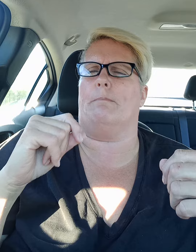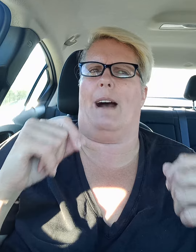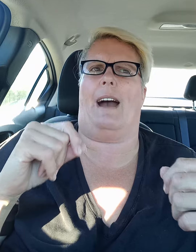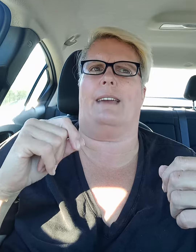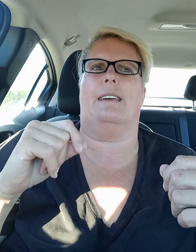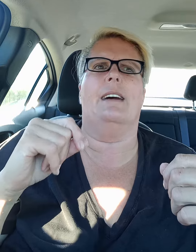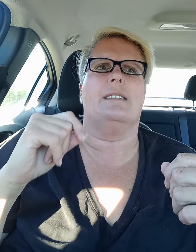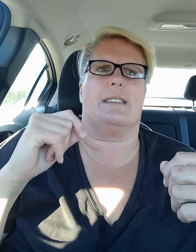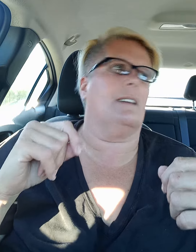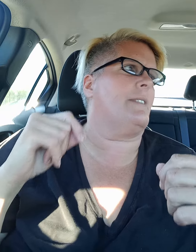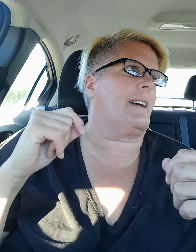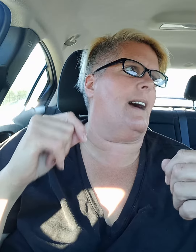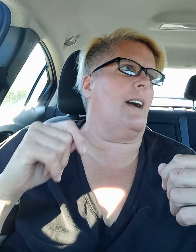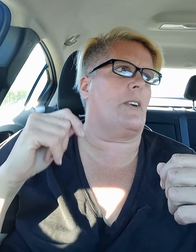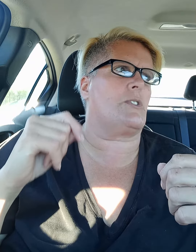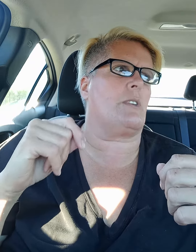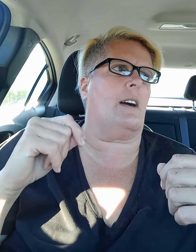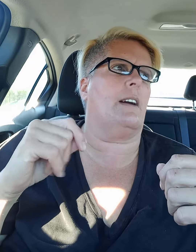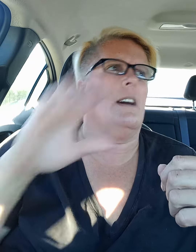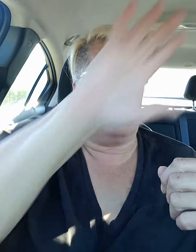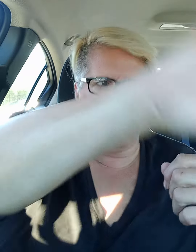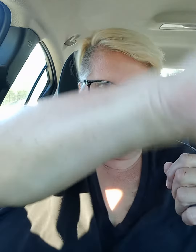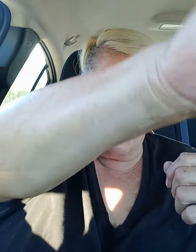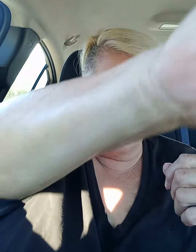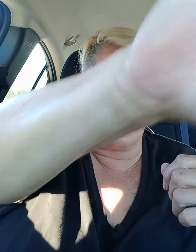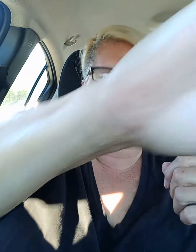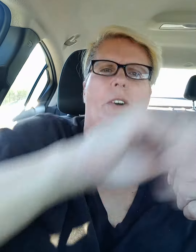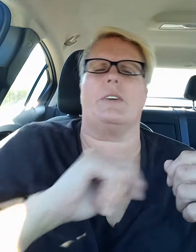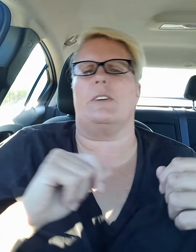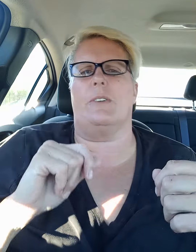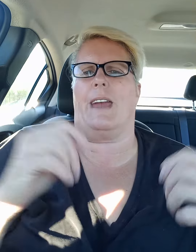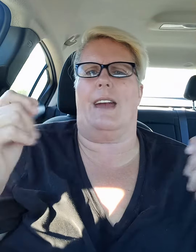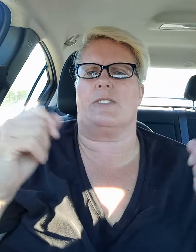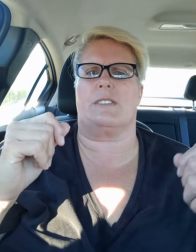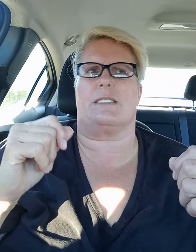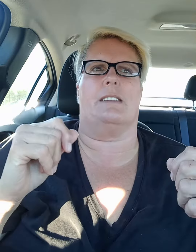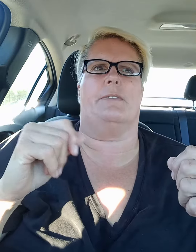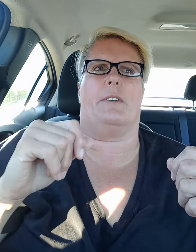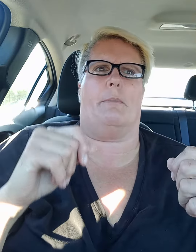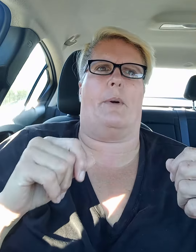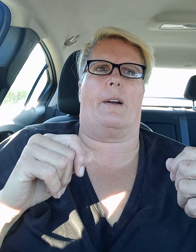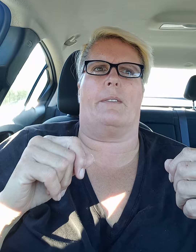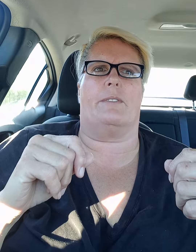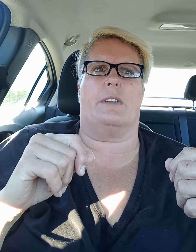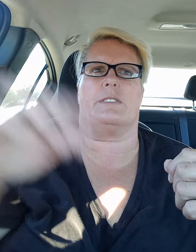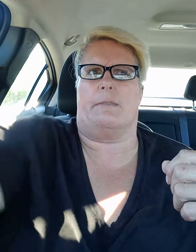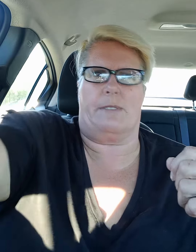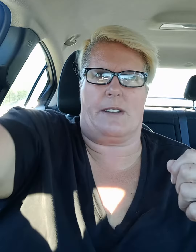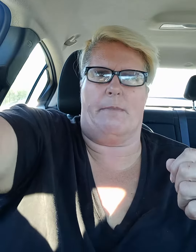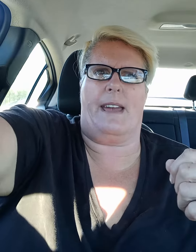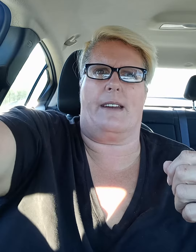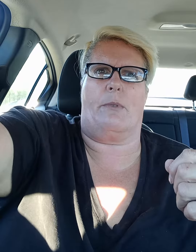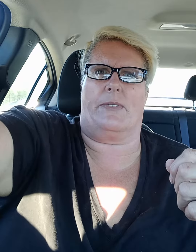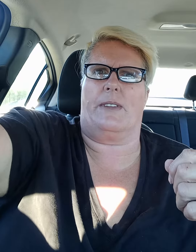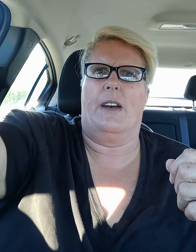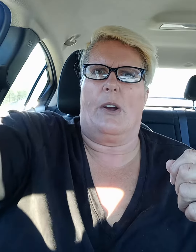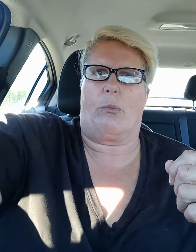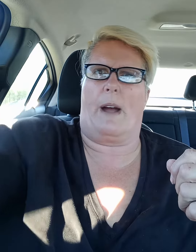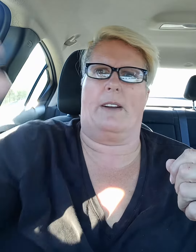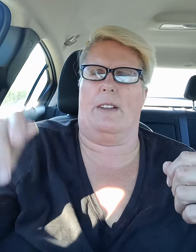mind to live a car truck they make it so you can't just live no more to to make it with regular